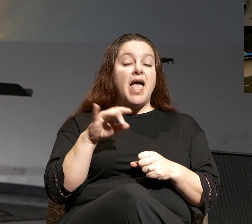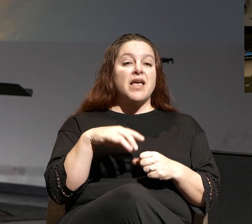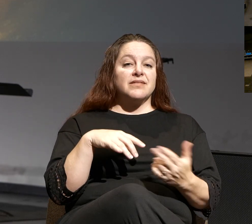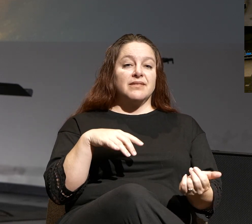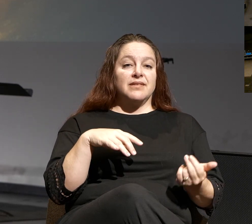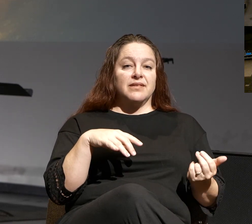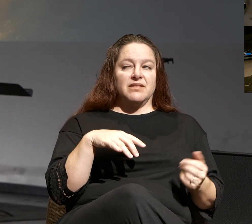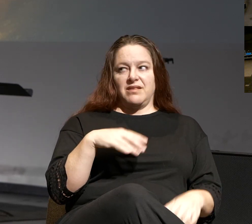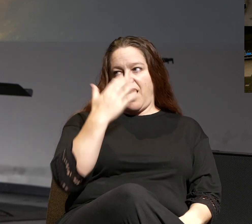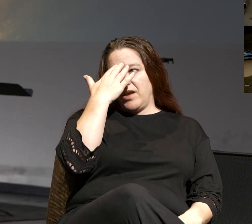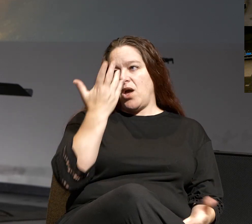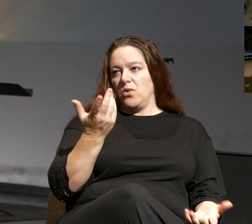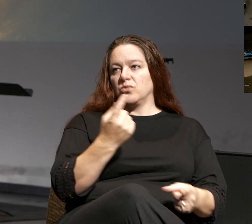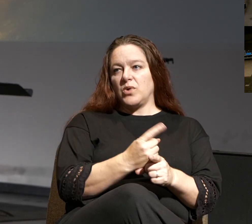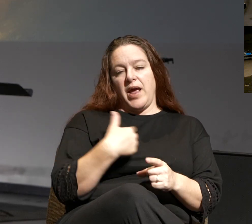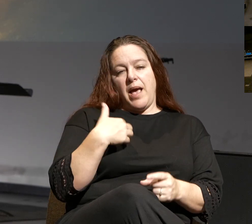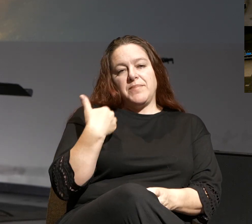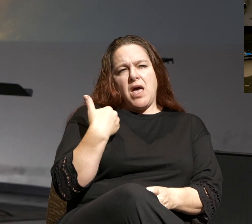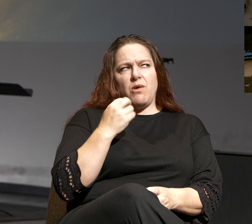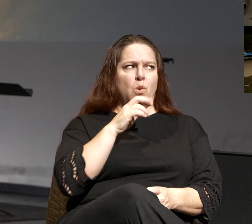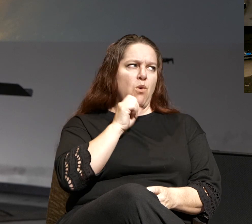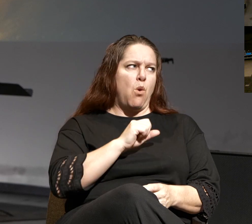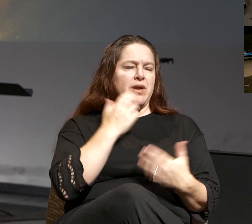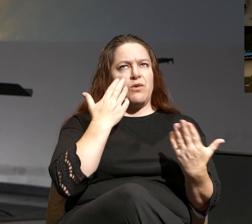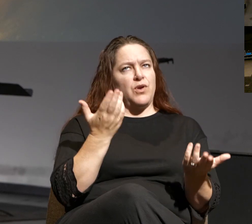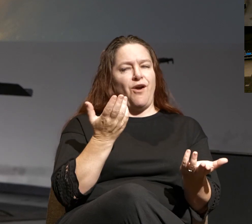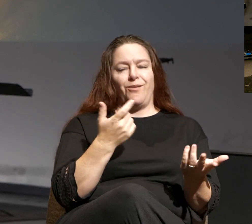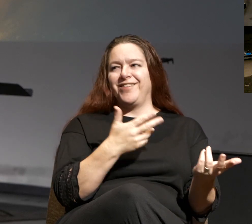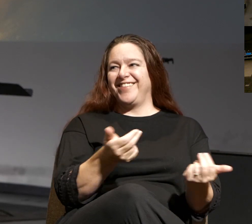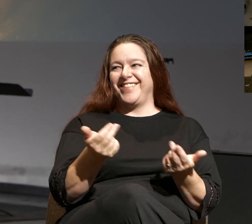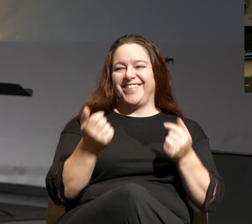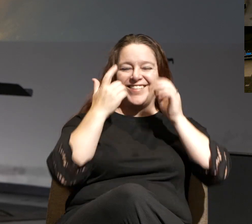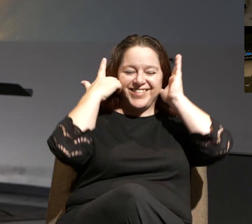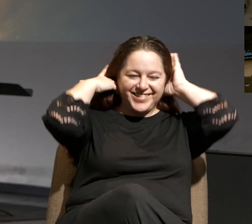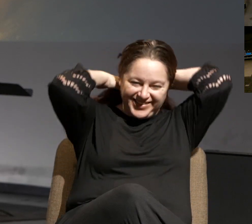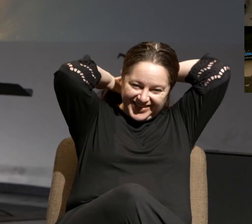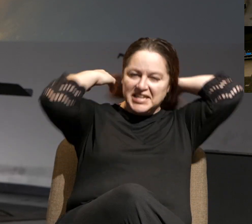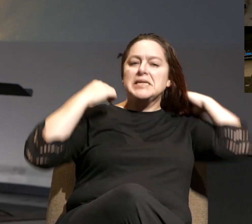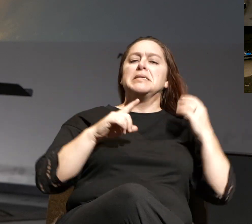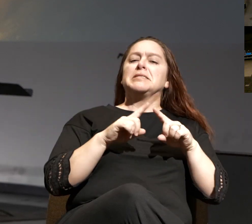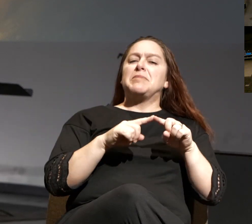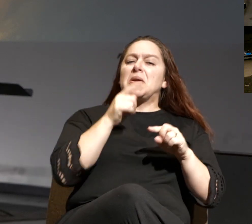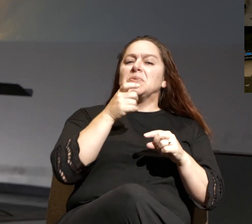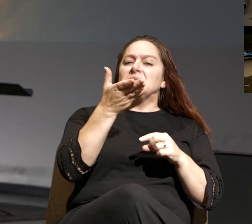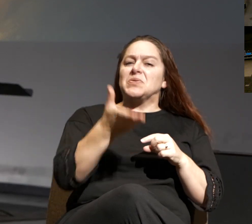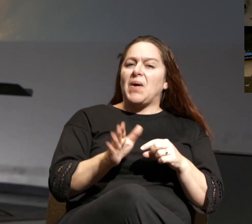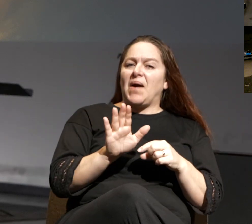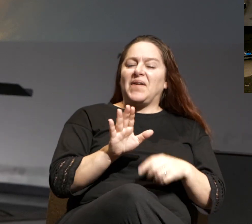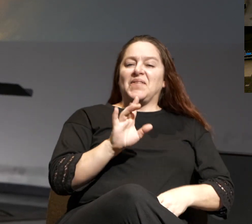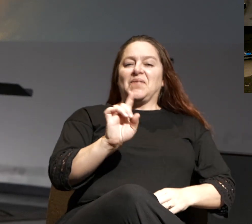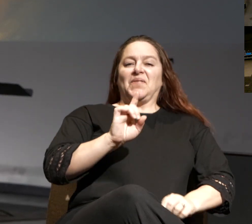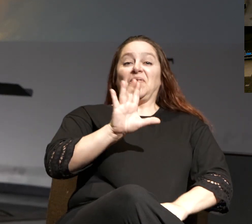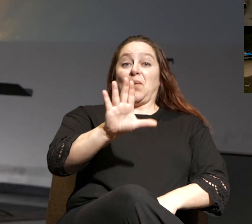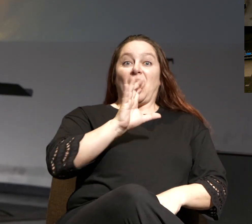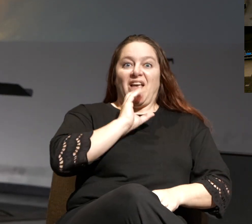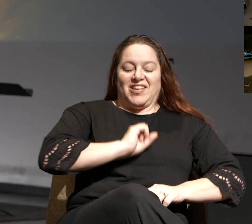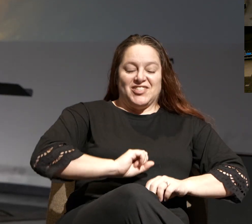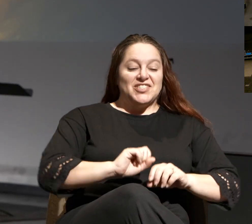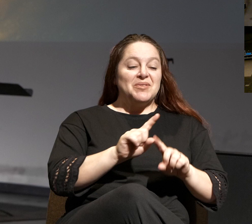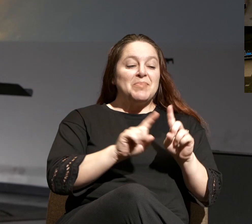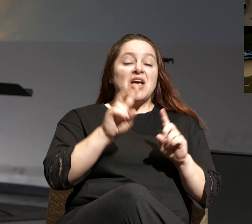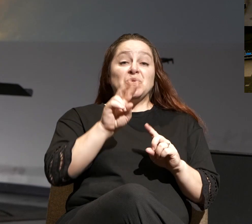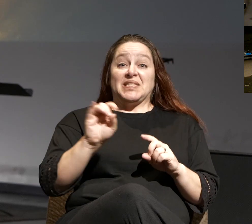and I know that makes me really young or really old. Yeah, depending on who you are and where you're at in life. The year is 2008,